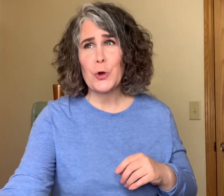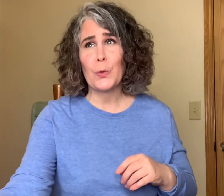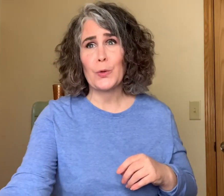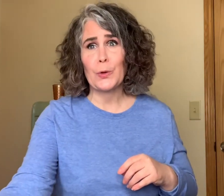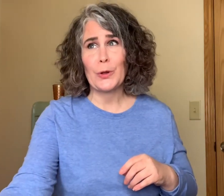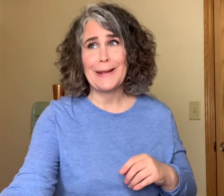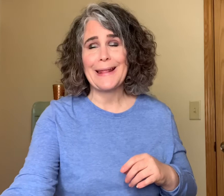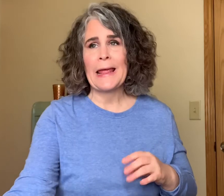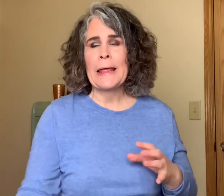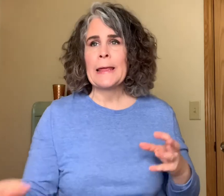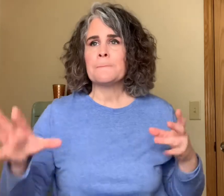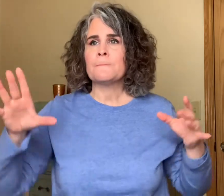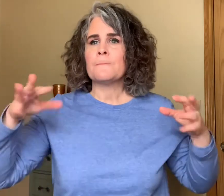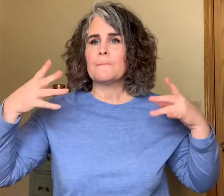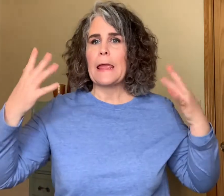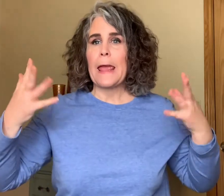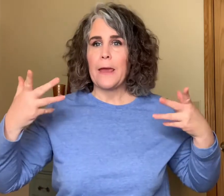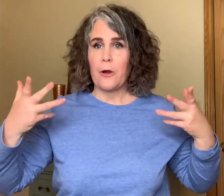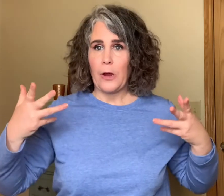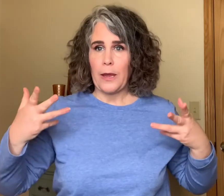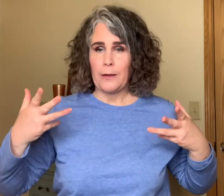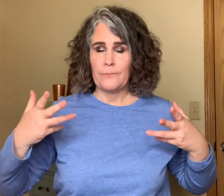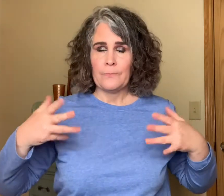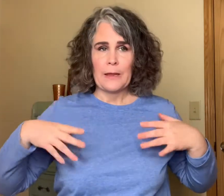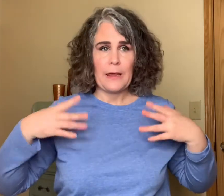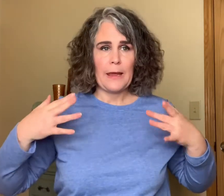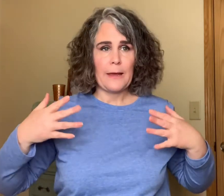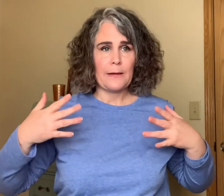airy and